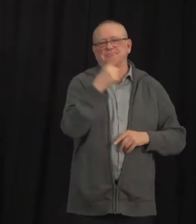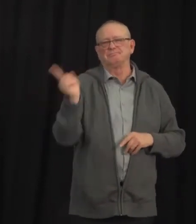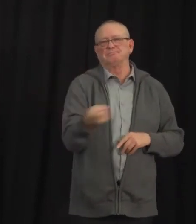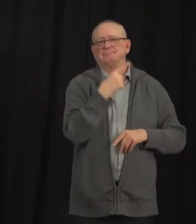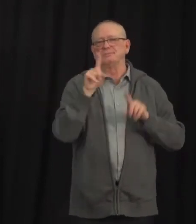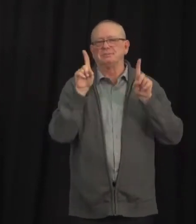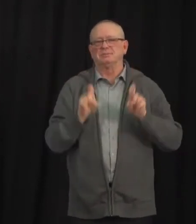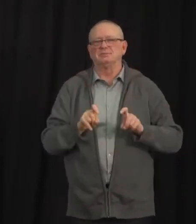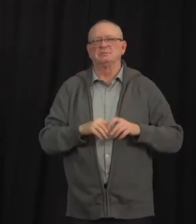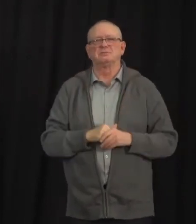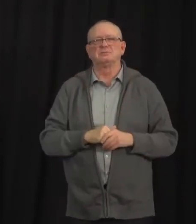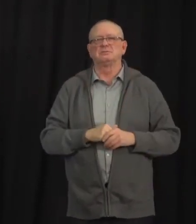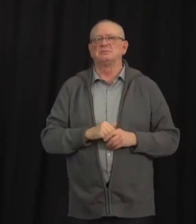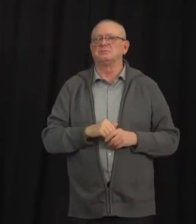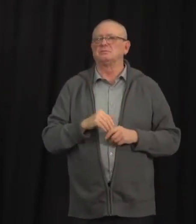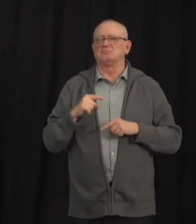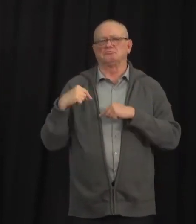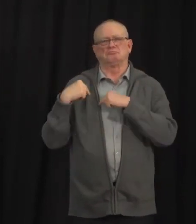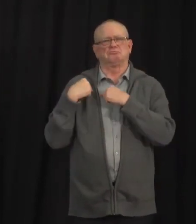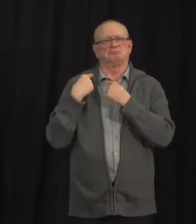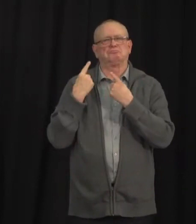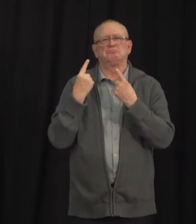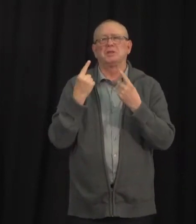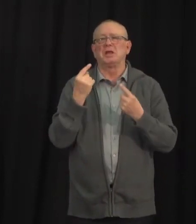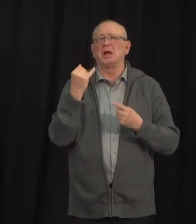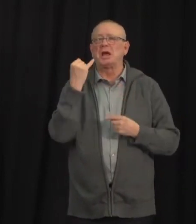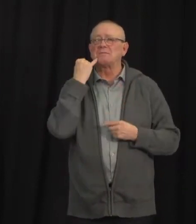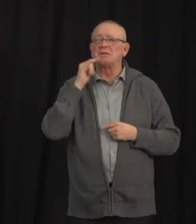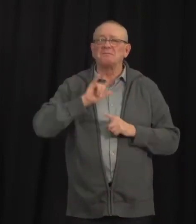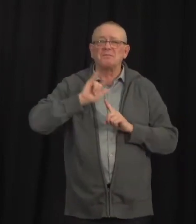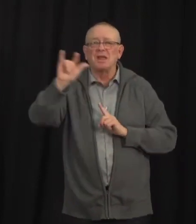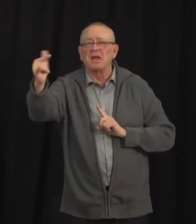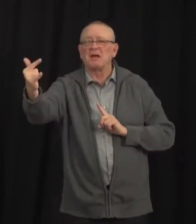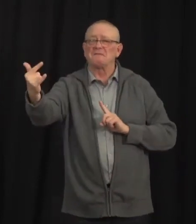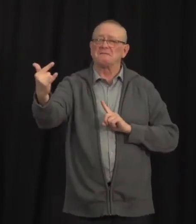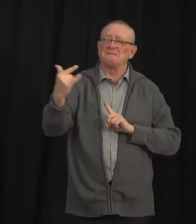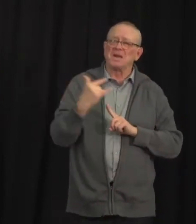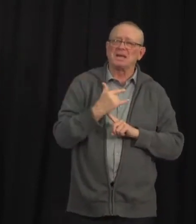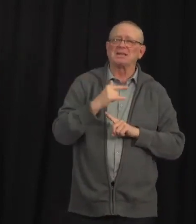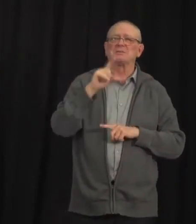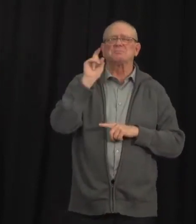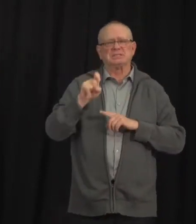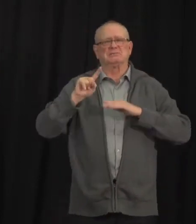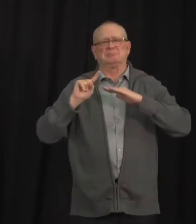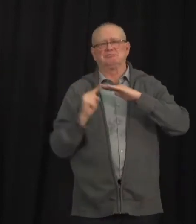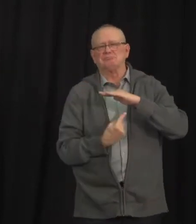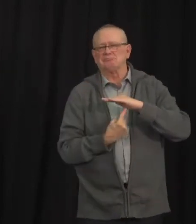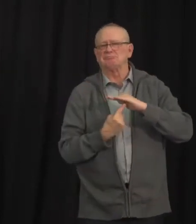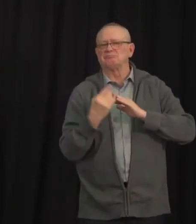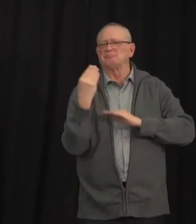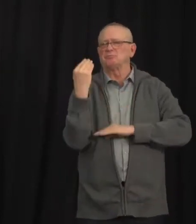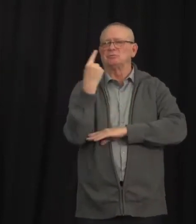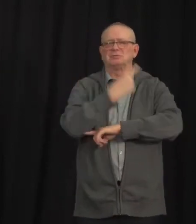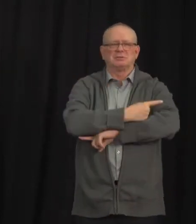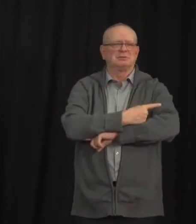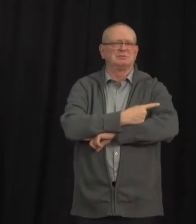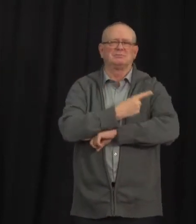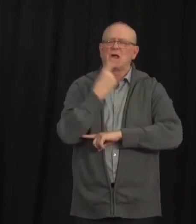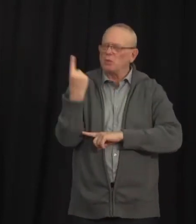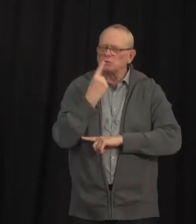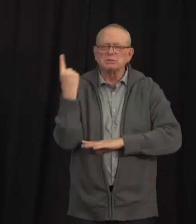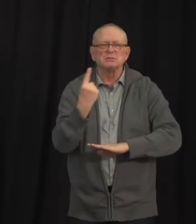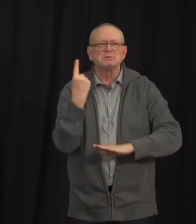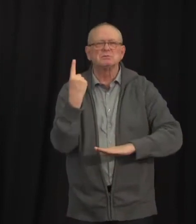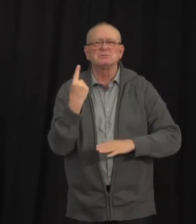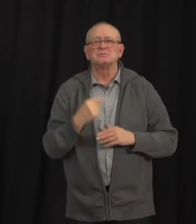outside Canada unless individuals are participating in our border pilot project. However, any travelers